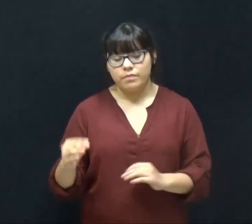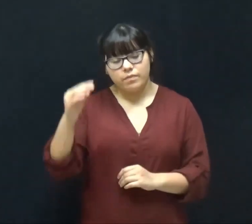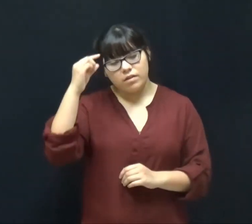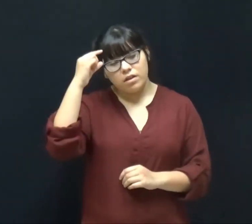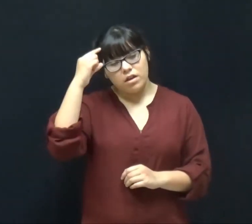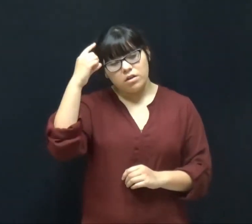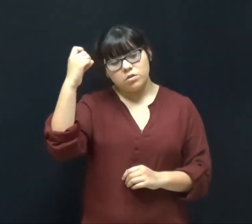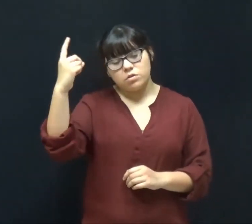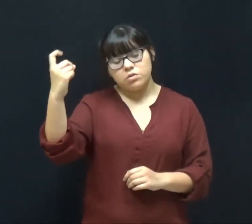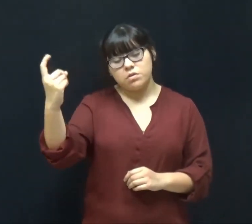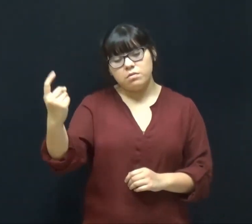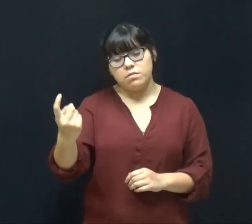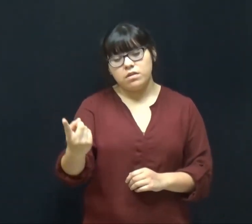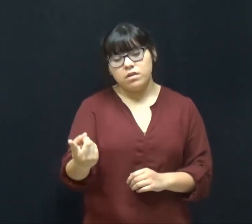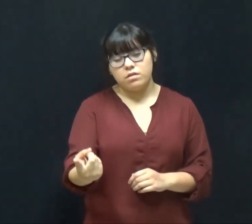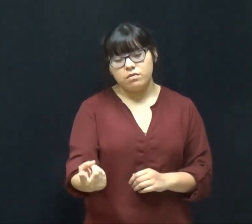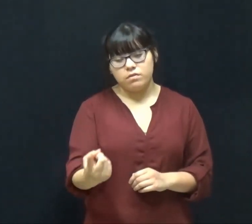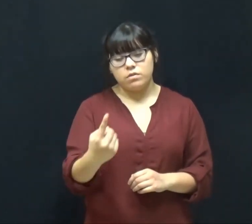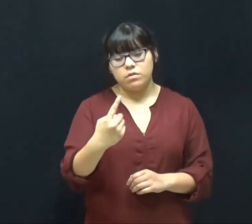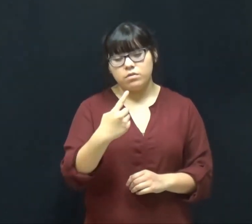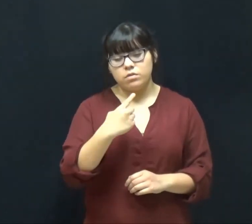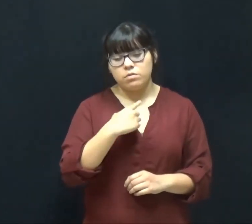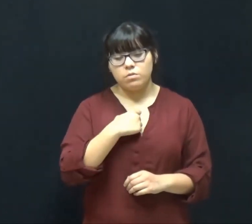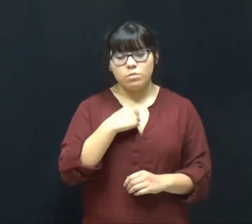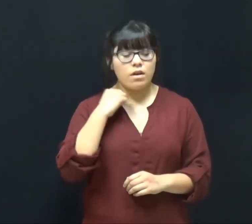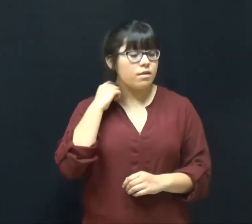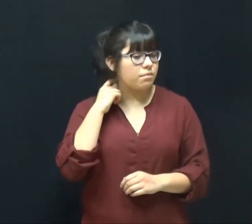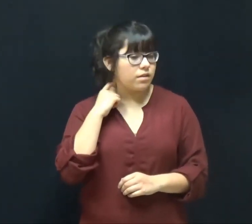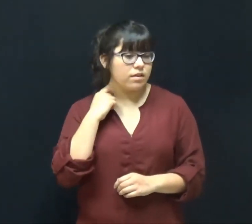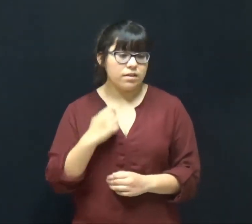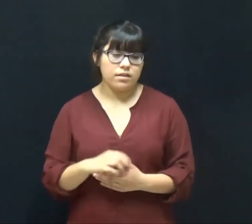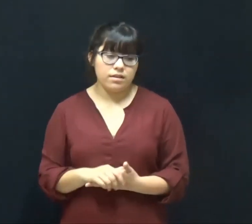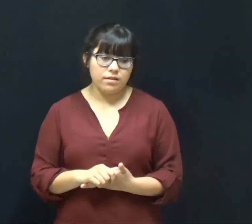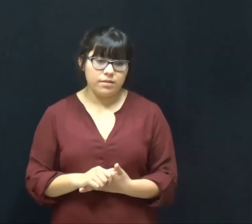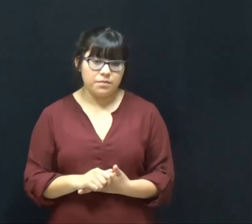Dreaming about you and me